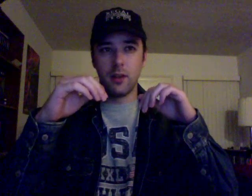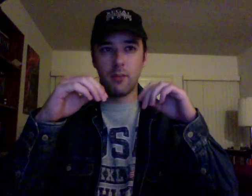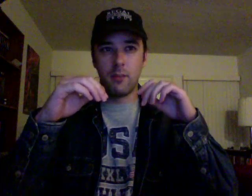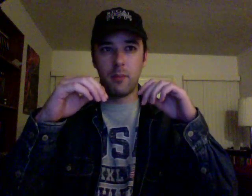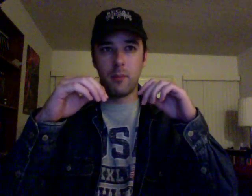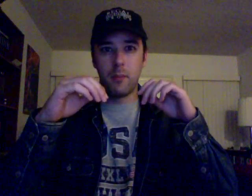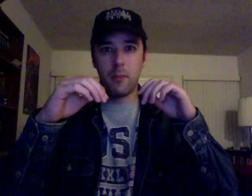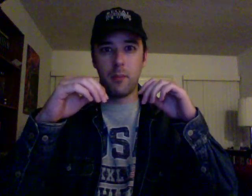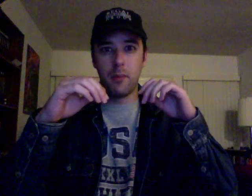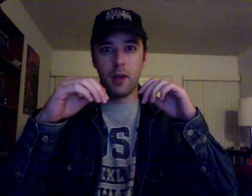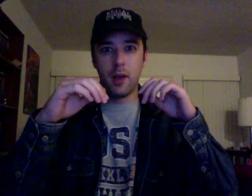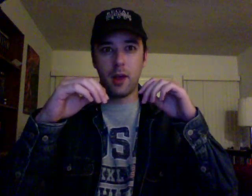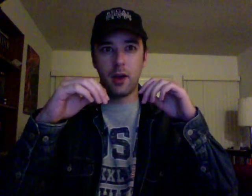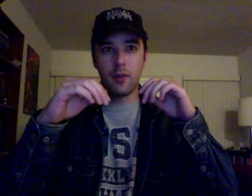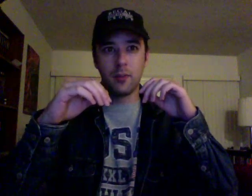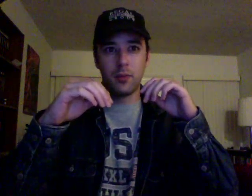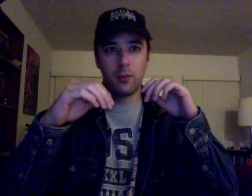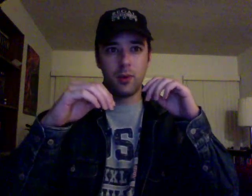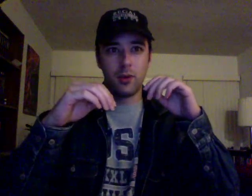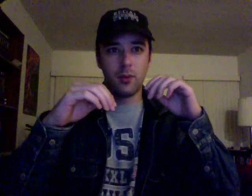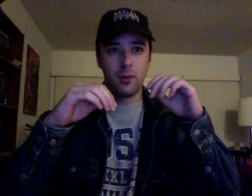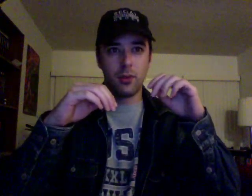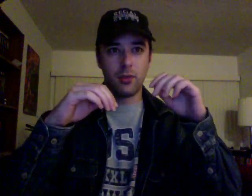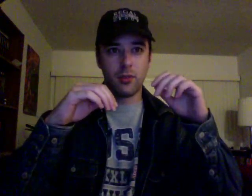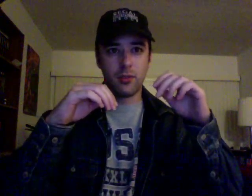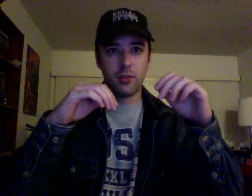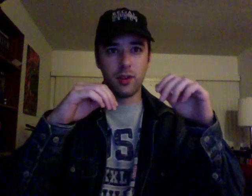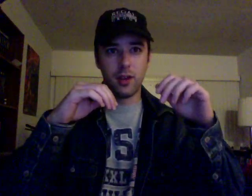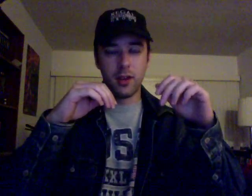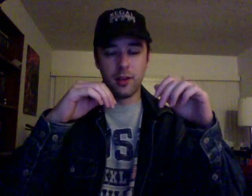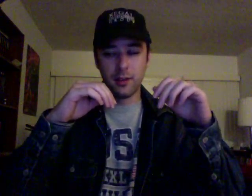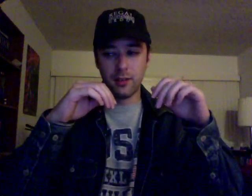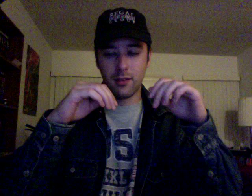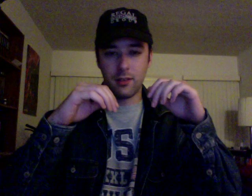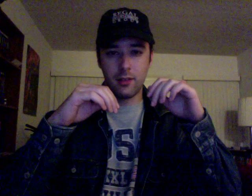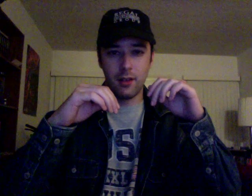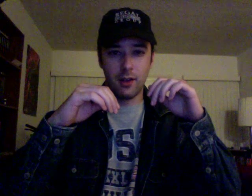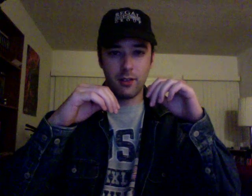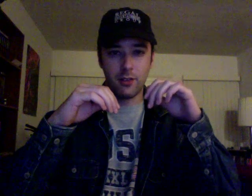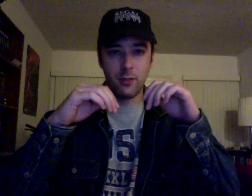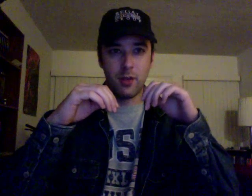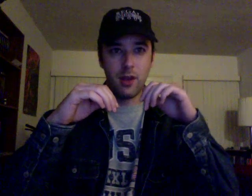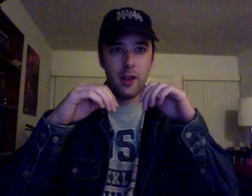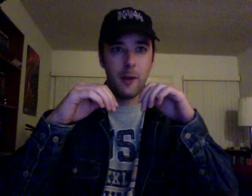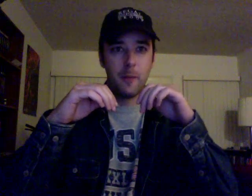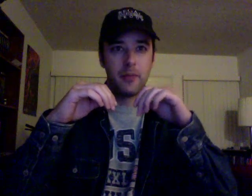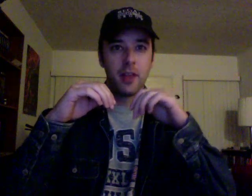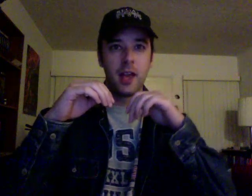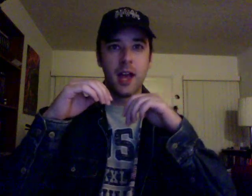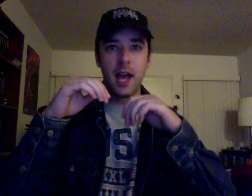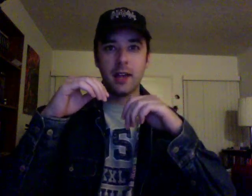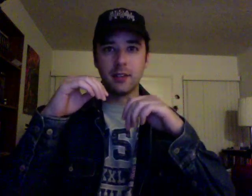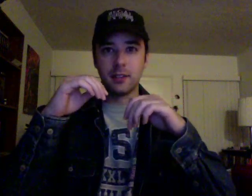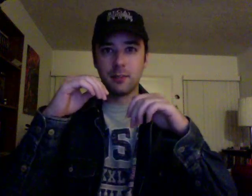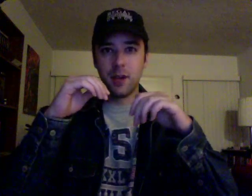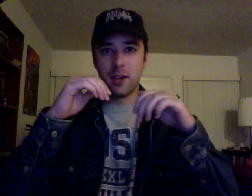becomes one with the tree, and sucks to be him. And the space